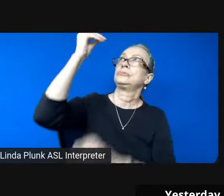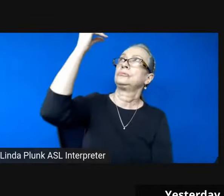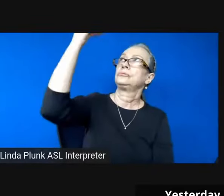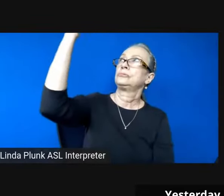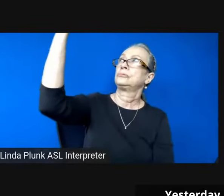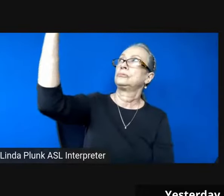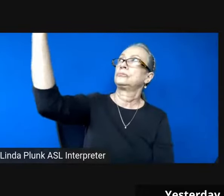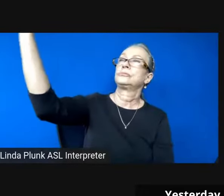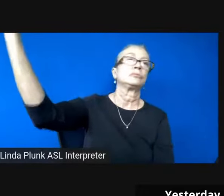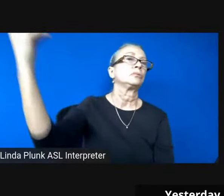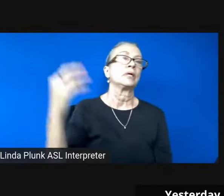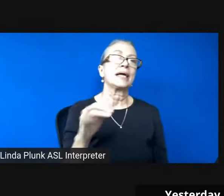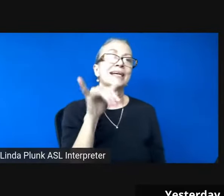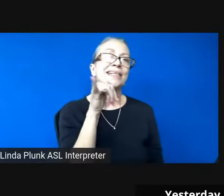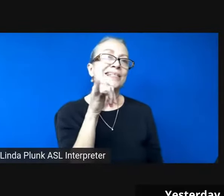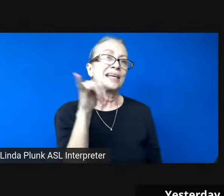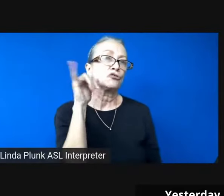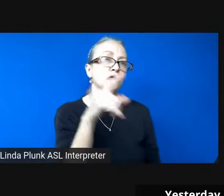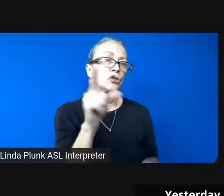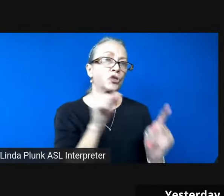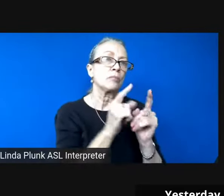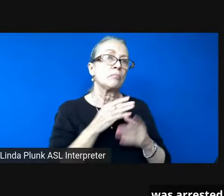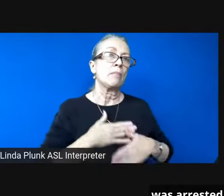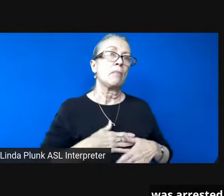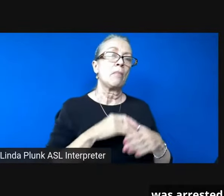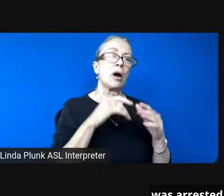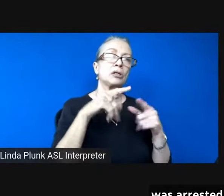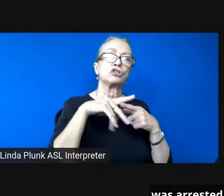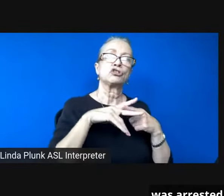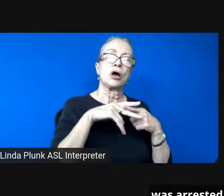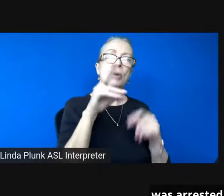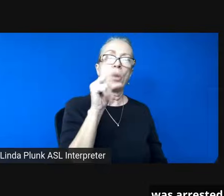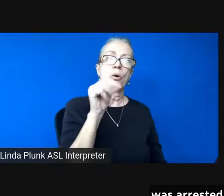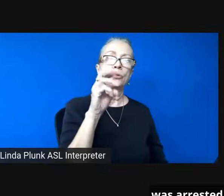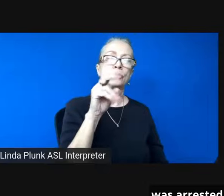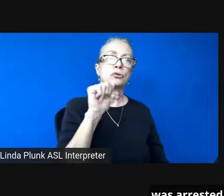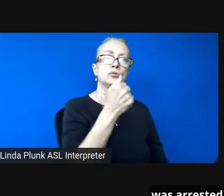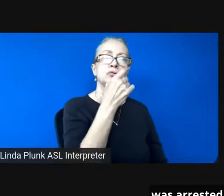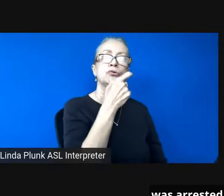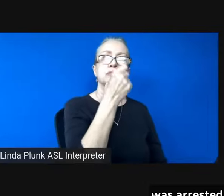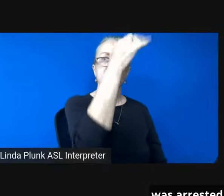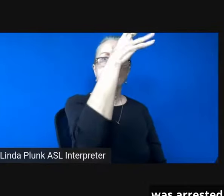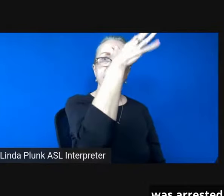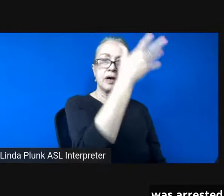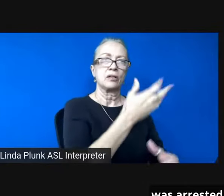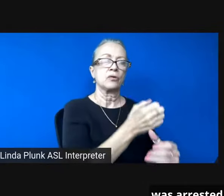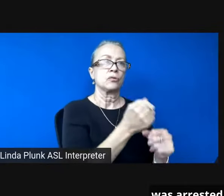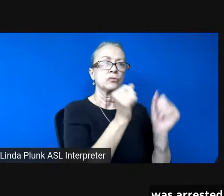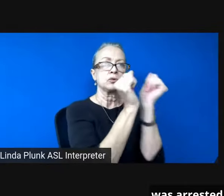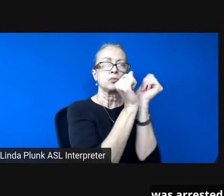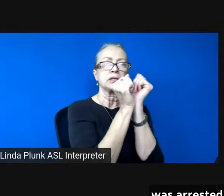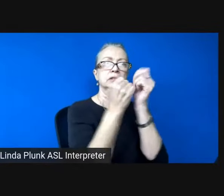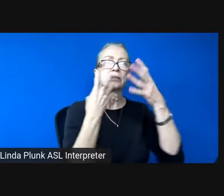you met a body shop owner whose father was arrested imprisoned and tortured in